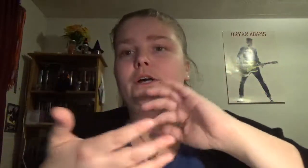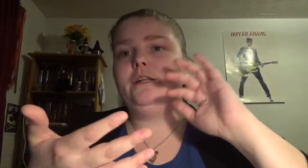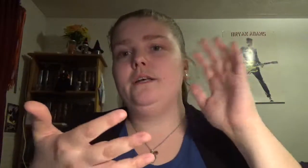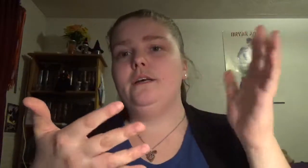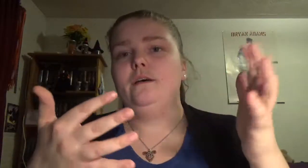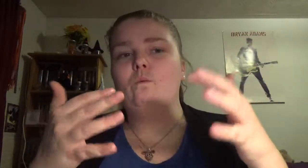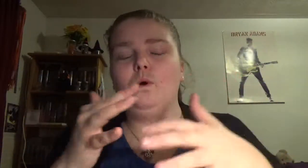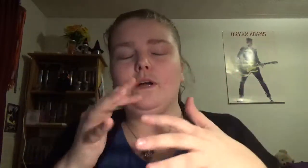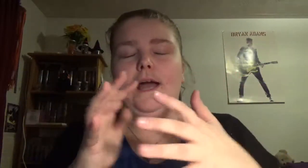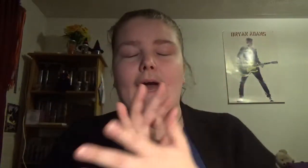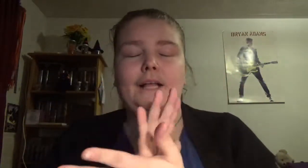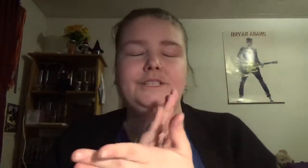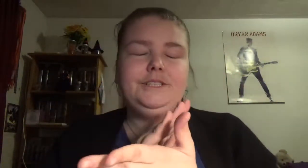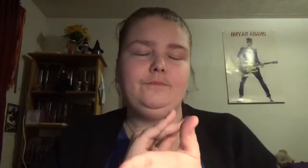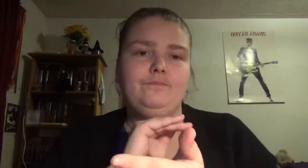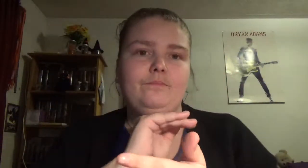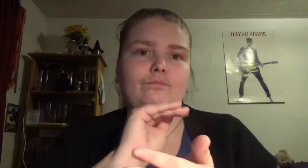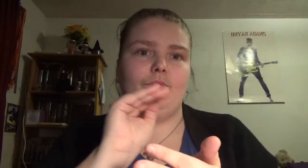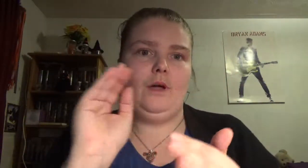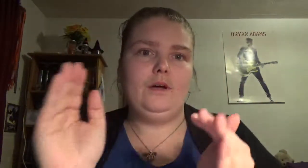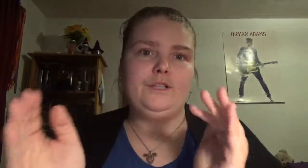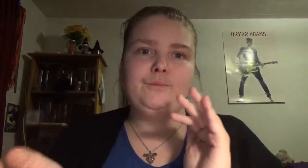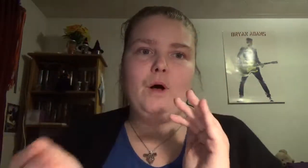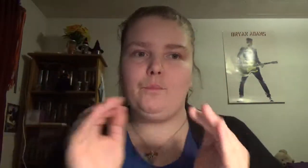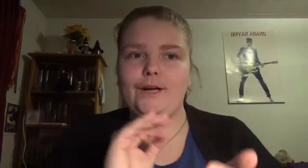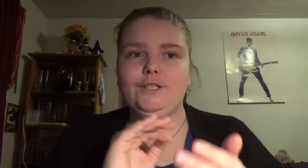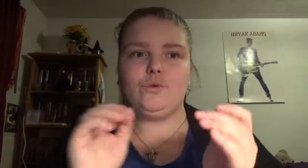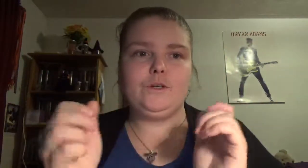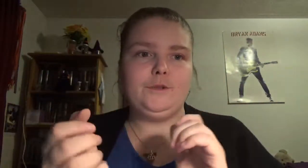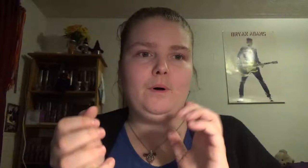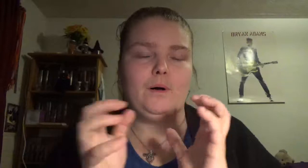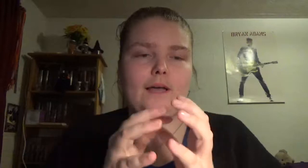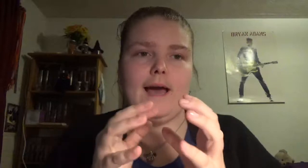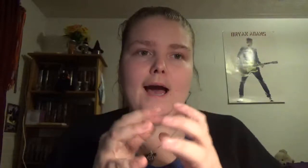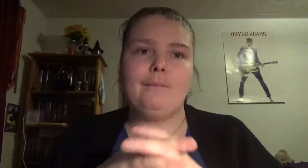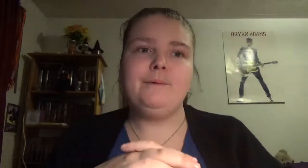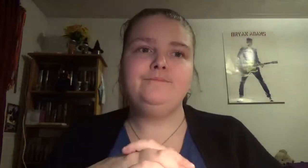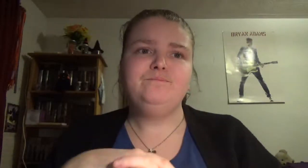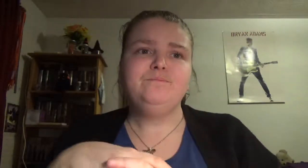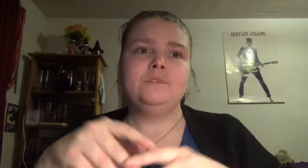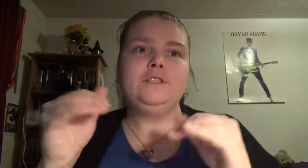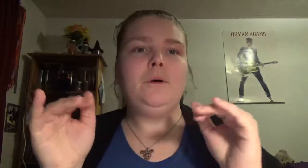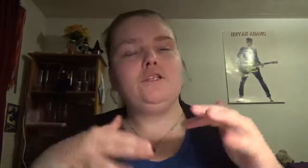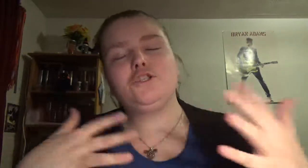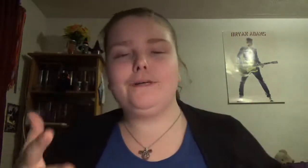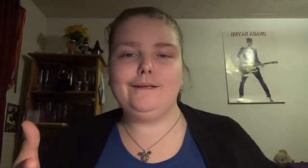work as a small bridge or a small gap small stream